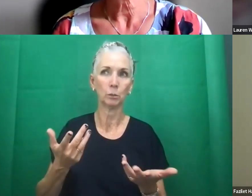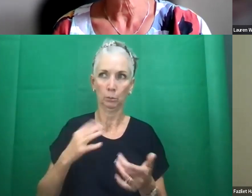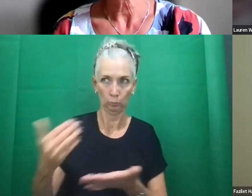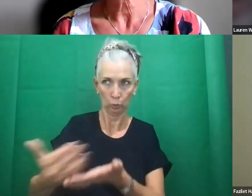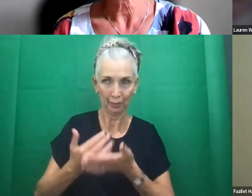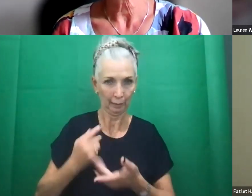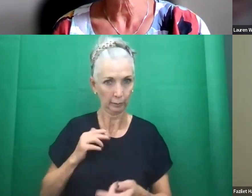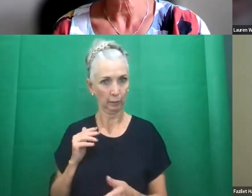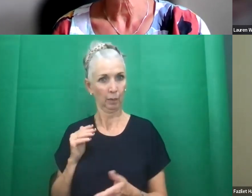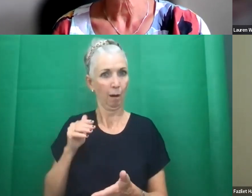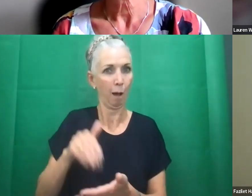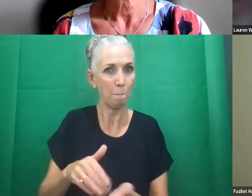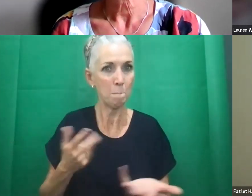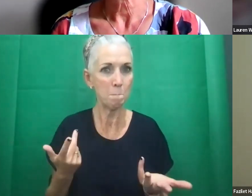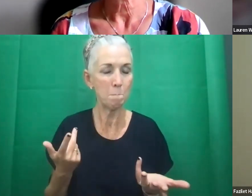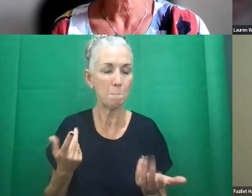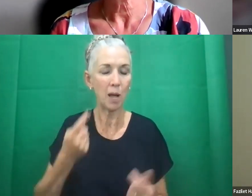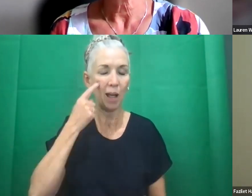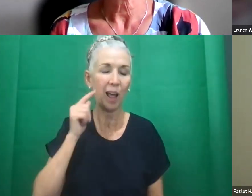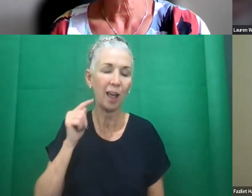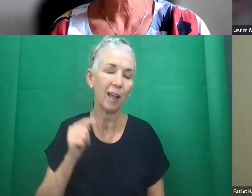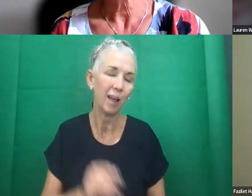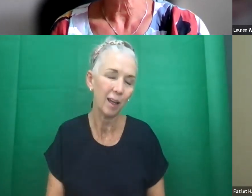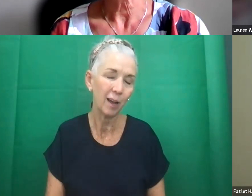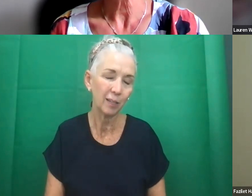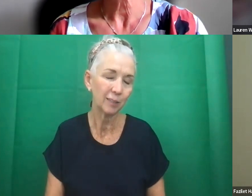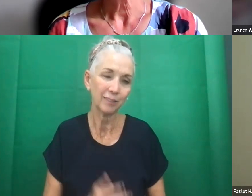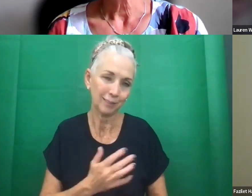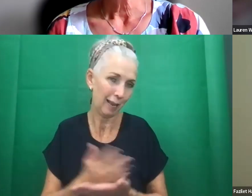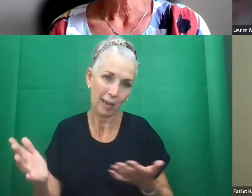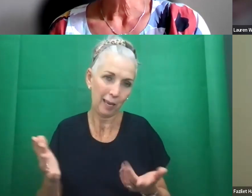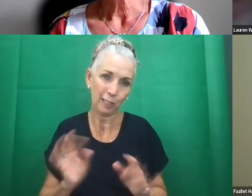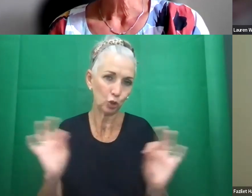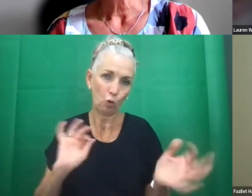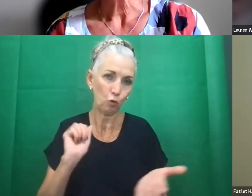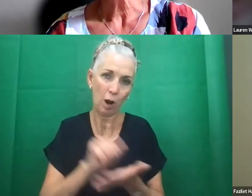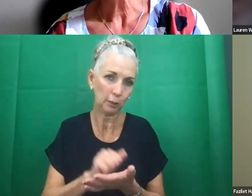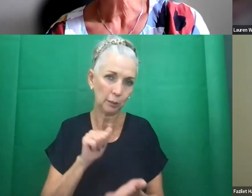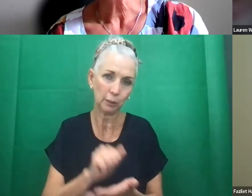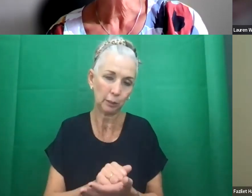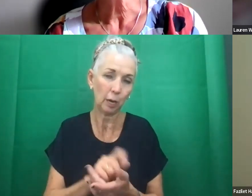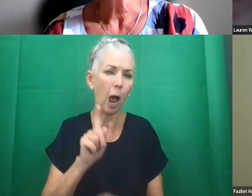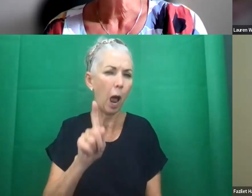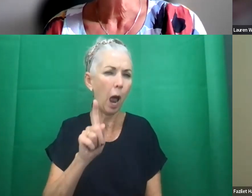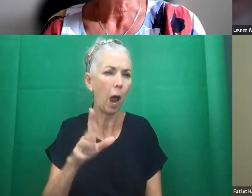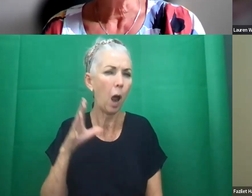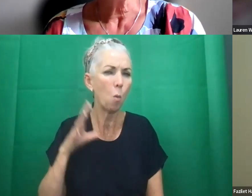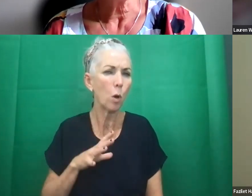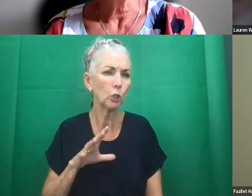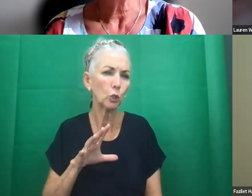that's clearly not right. And I just want to touch on the issue about long COVID